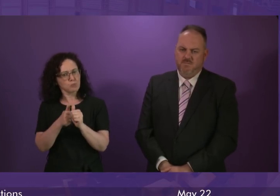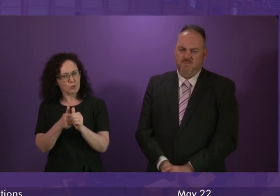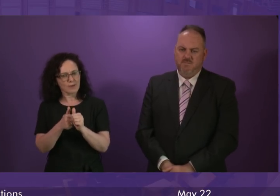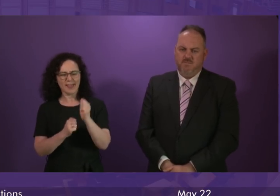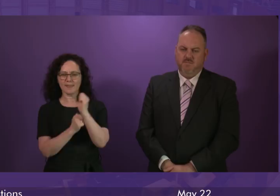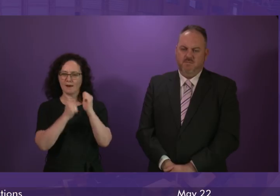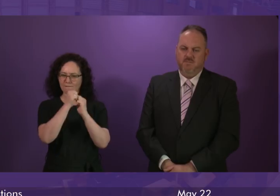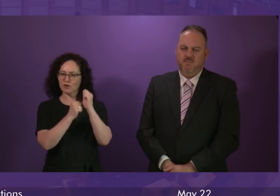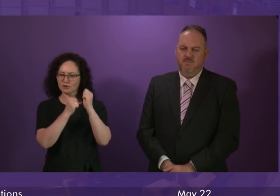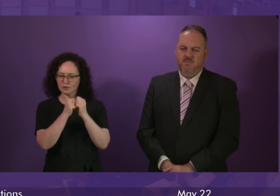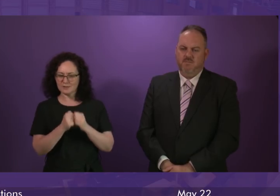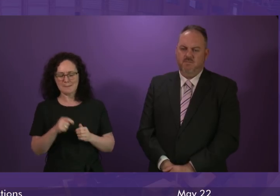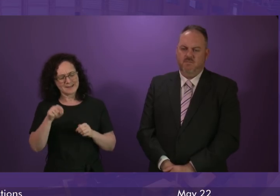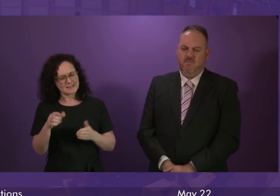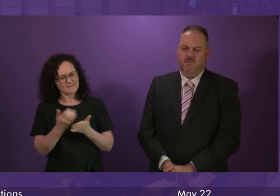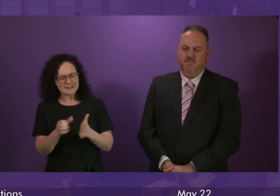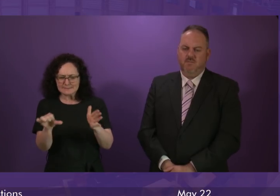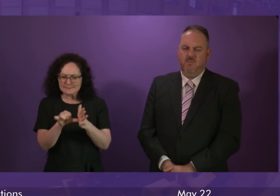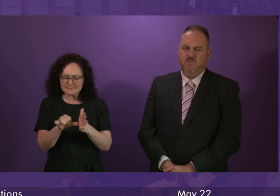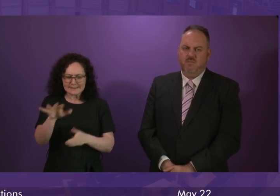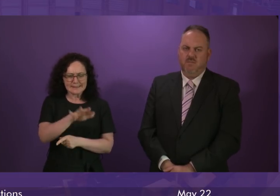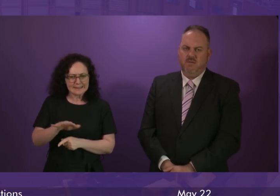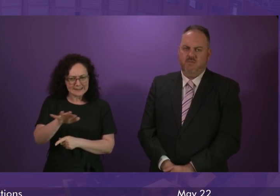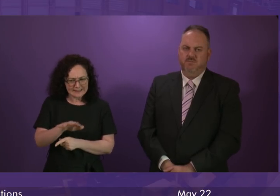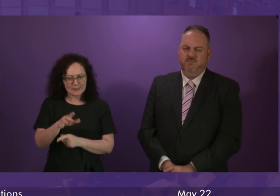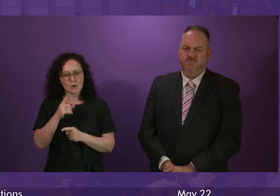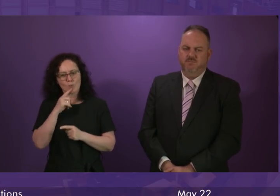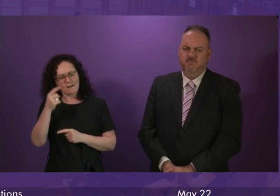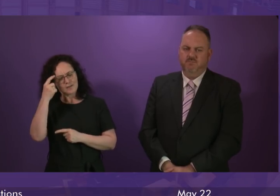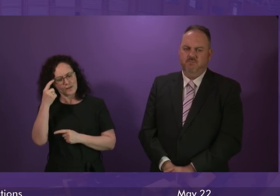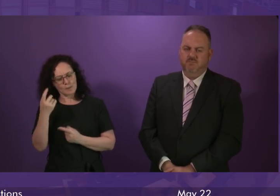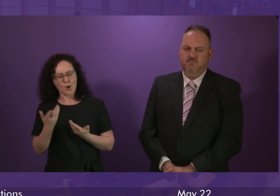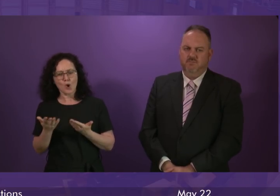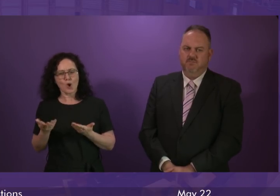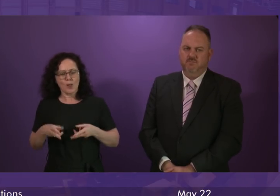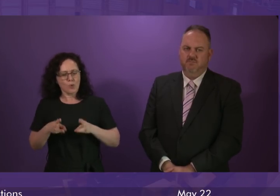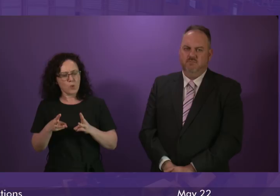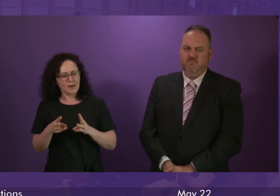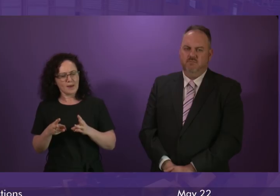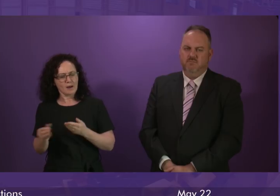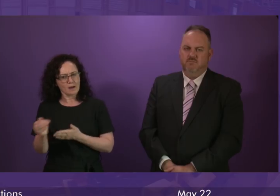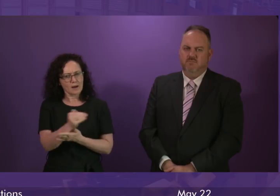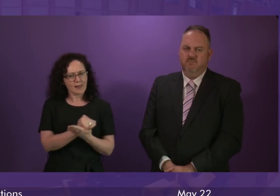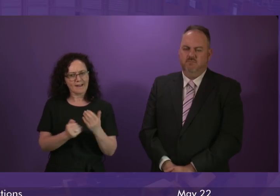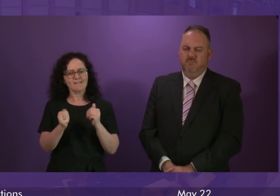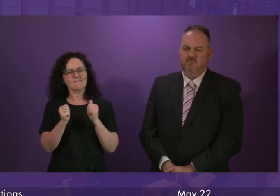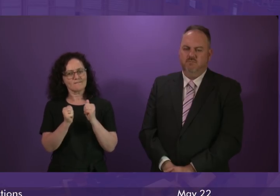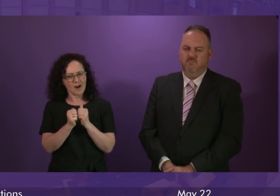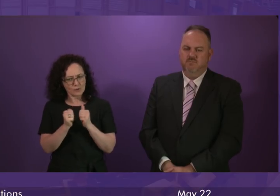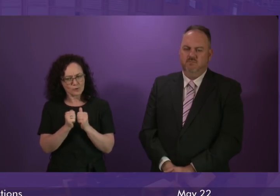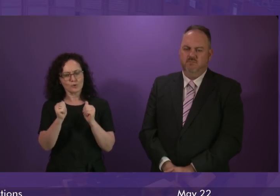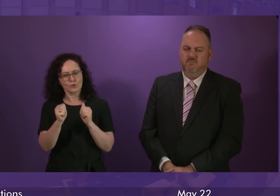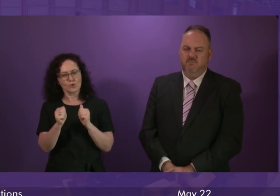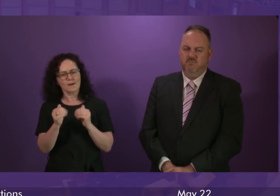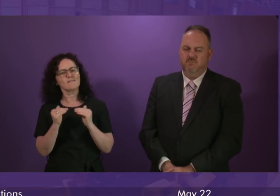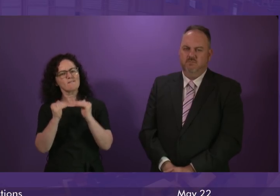complex area, and any attempts to capture land value uplifts must be done in a fair way, which does not impact on the availability of land for development or